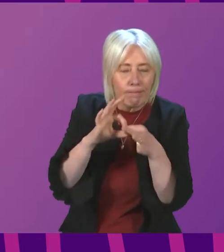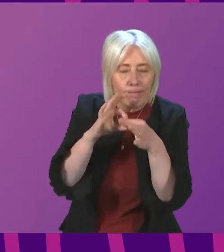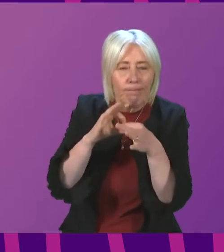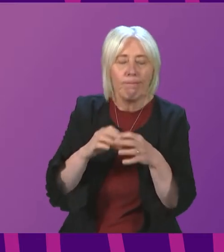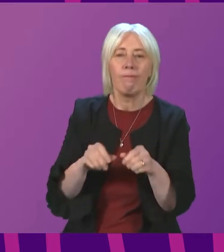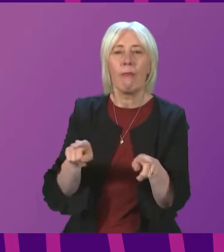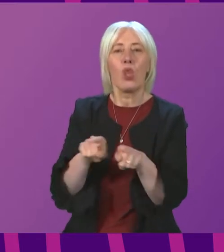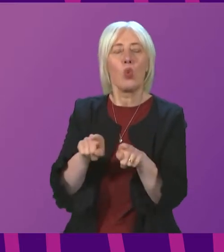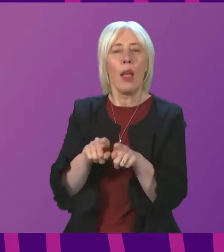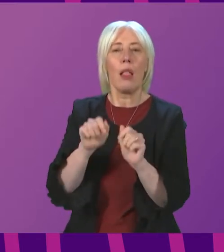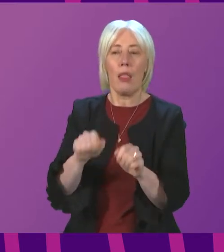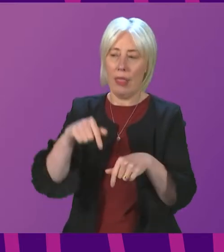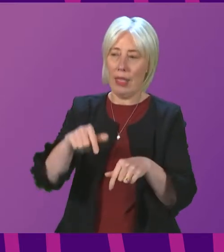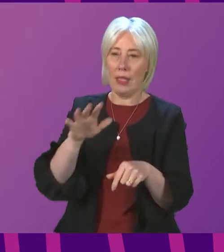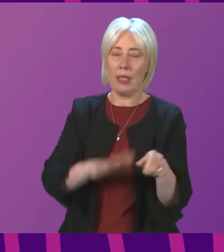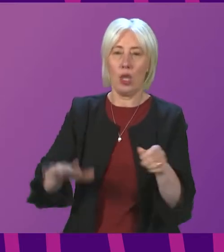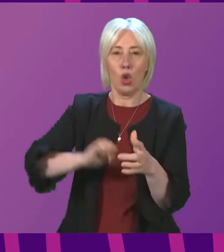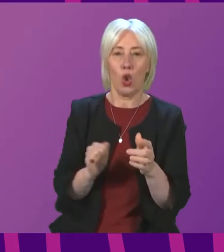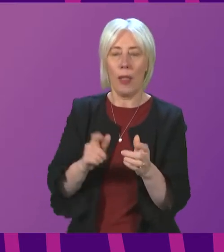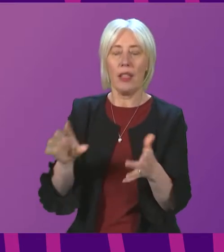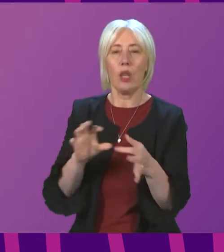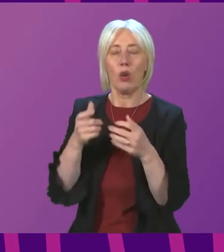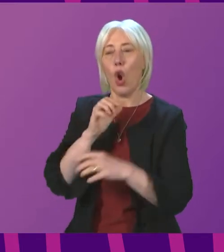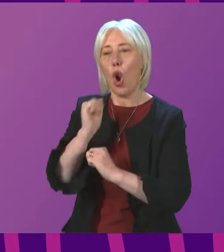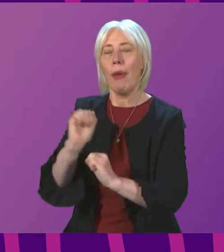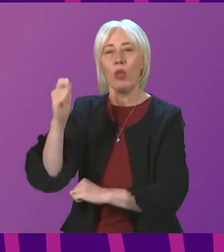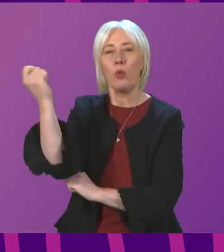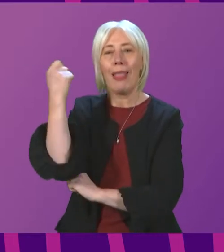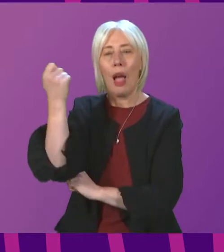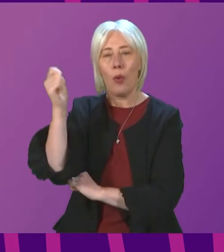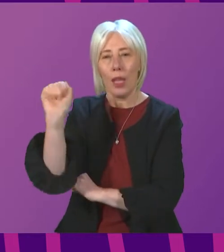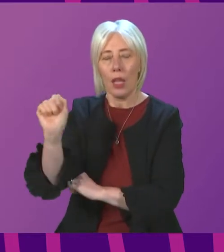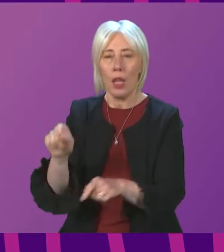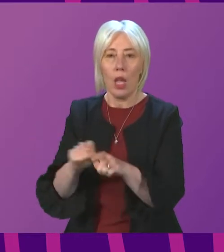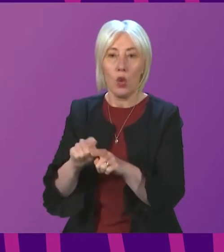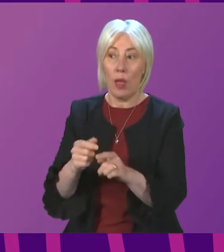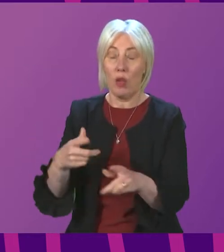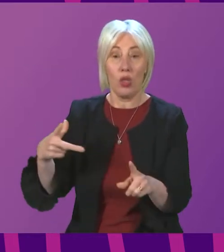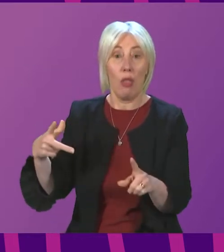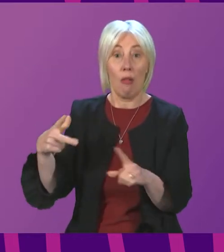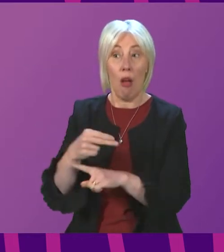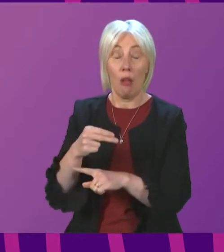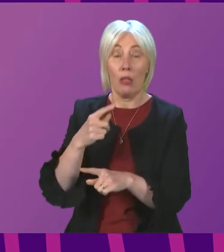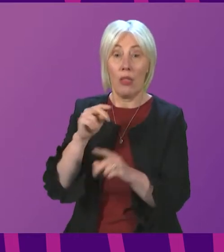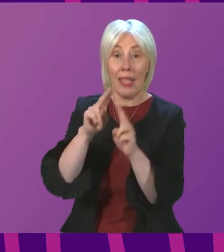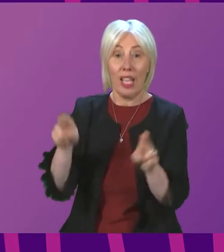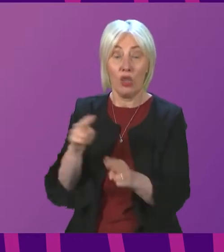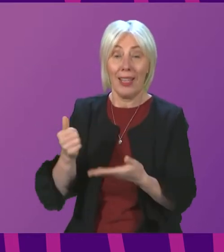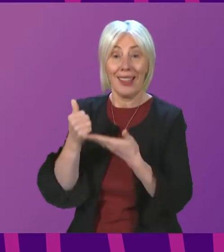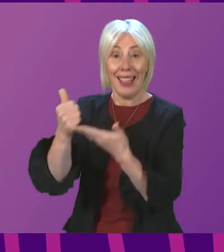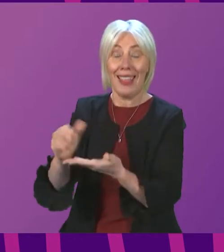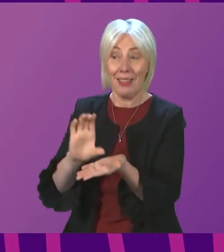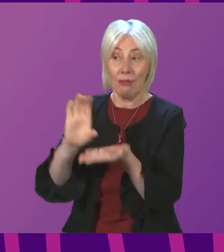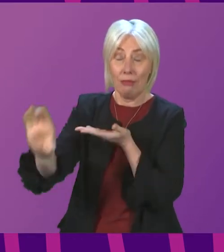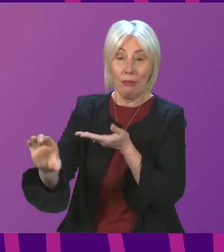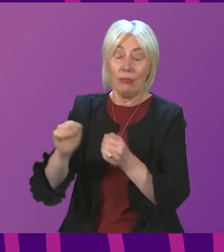in respect of this country's commitments to Malawi, not least since the Conservative government cut the international aid budget, that the plight